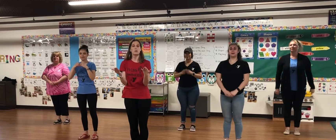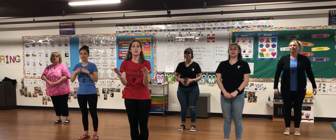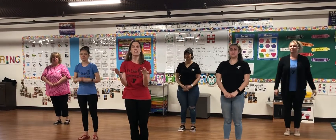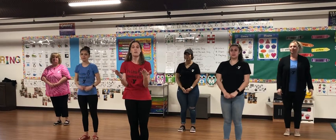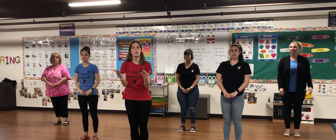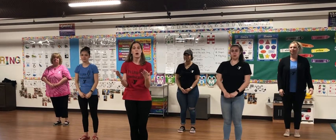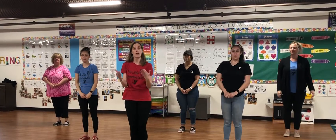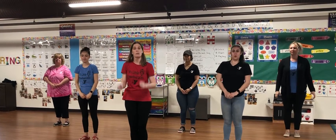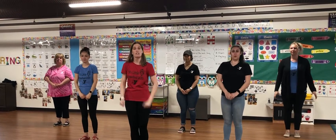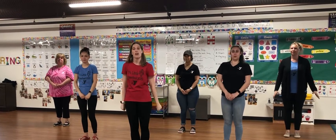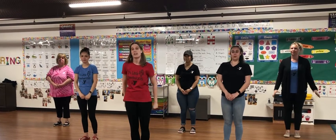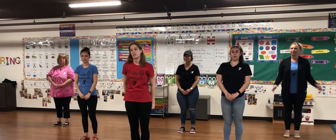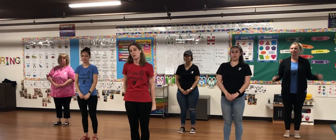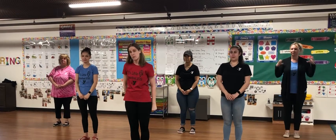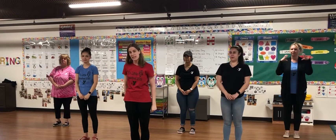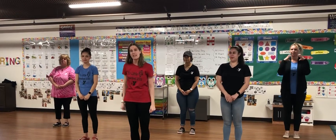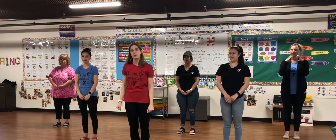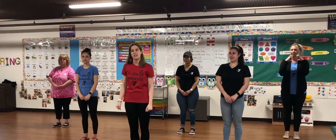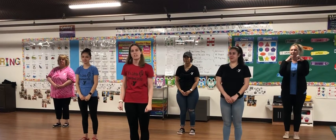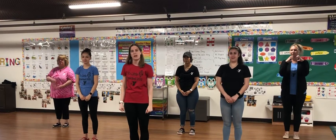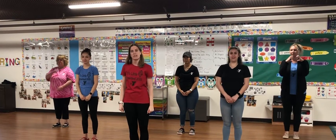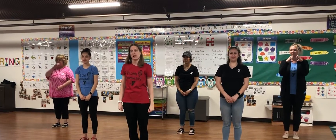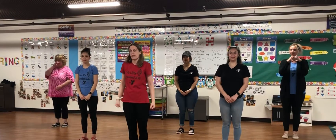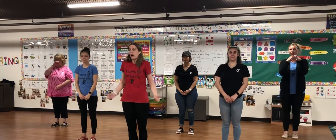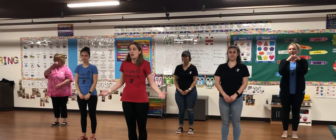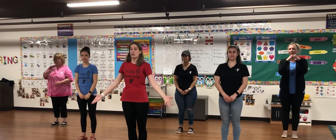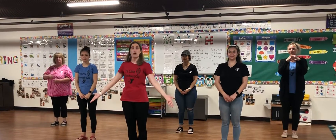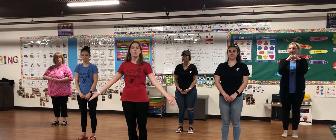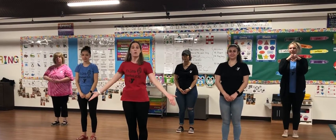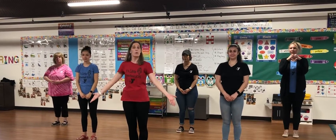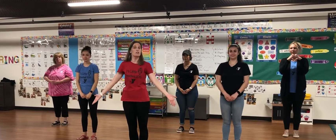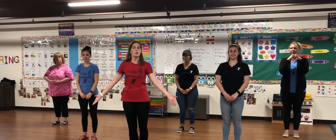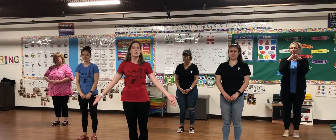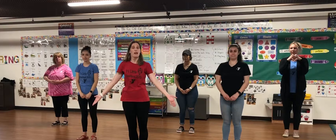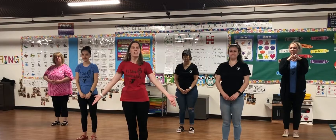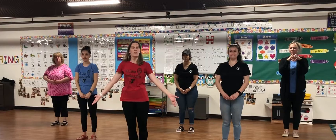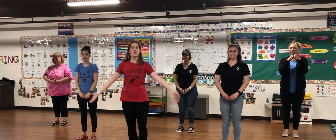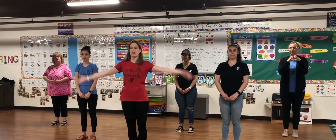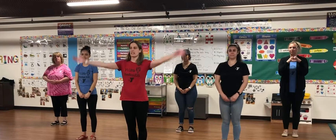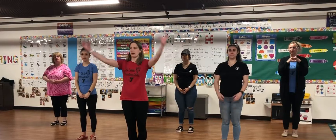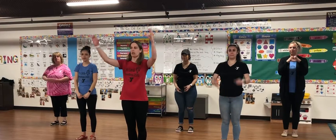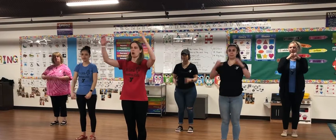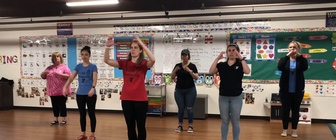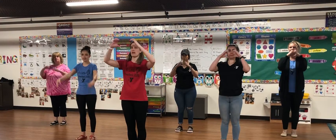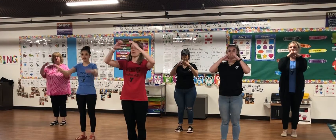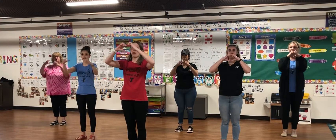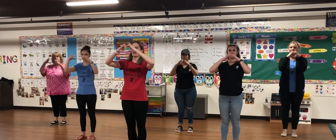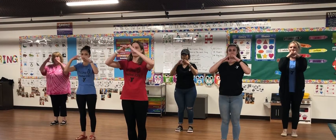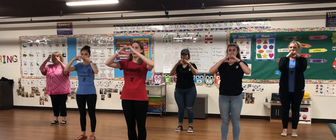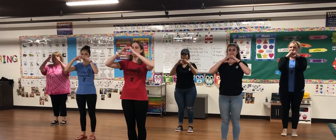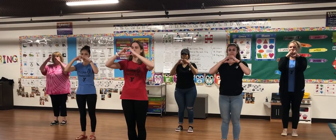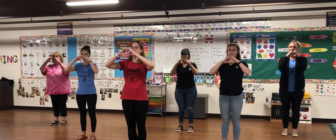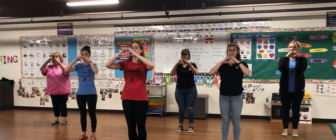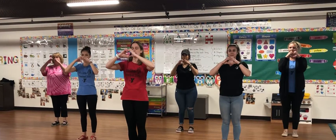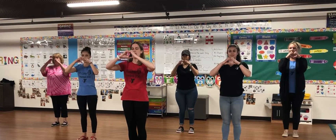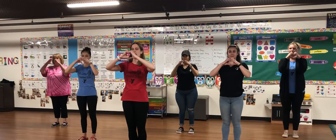we keep going and we turn into a medium-sized Valentine. So we do a regular voice. Here we go medium Valentine and we sing.